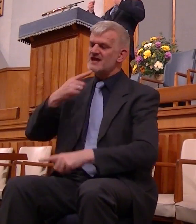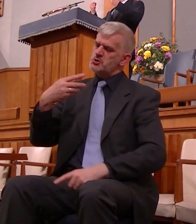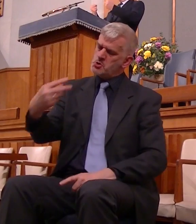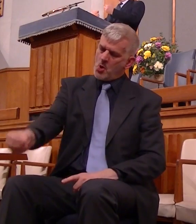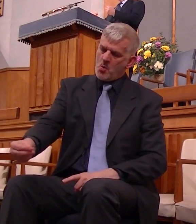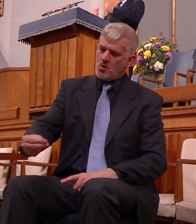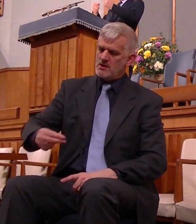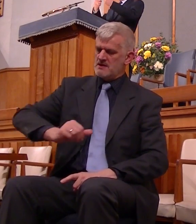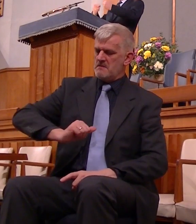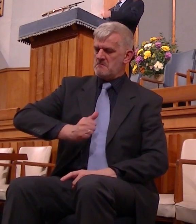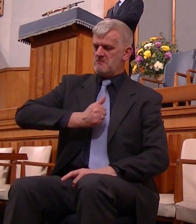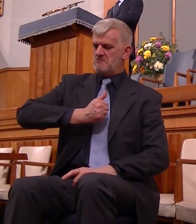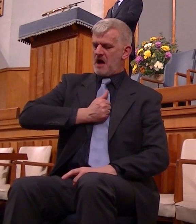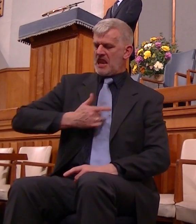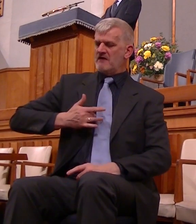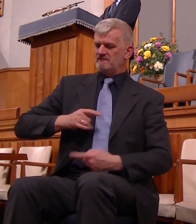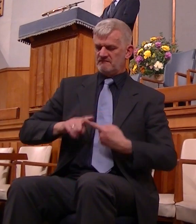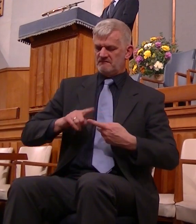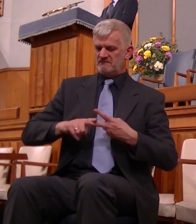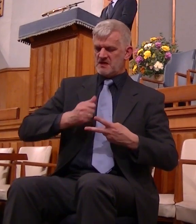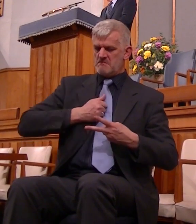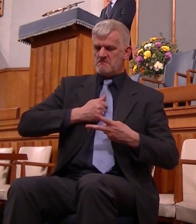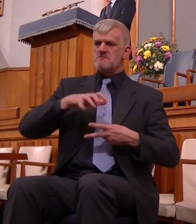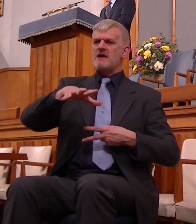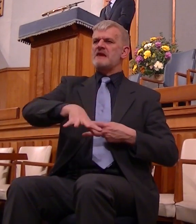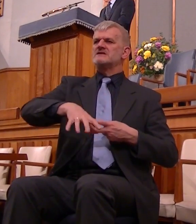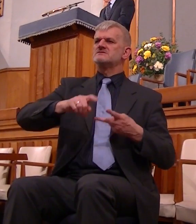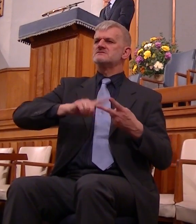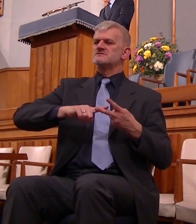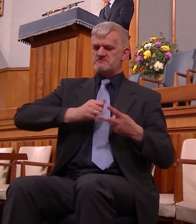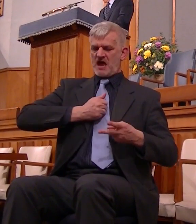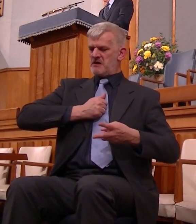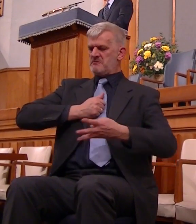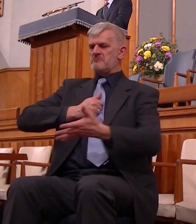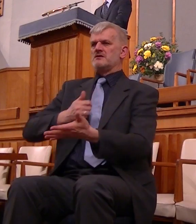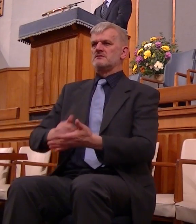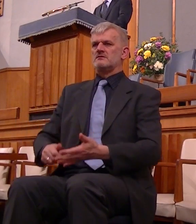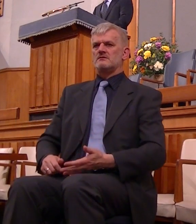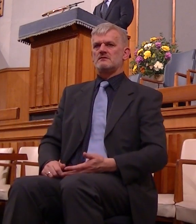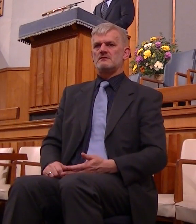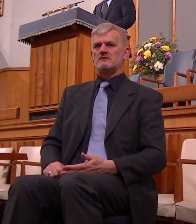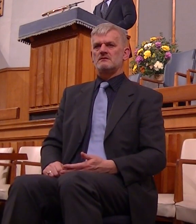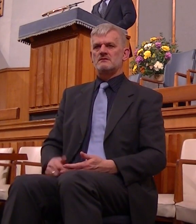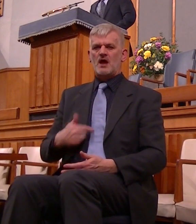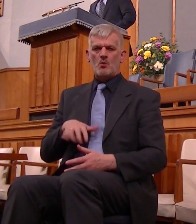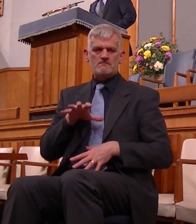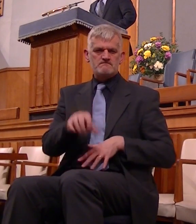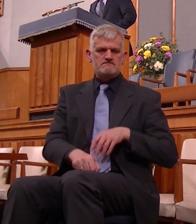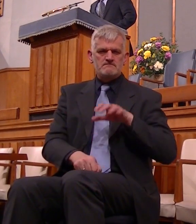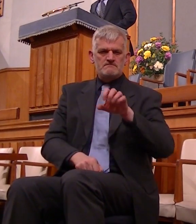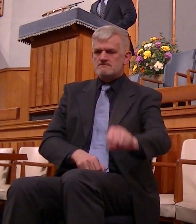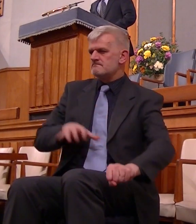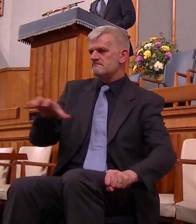own my territory my property whatever it is I'm inquisitive I want to get